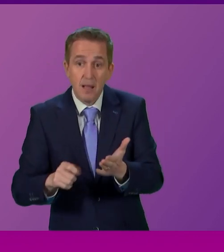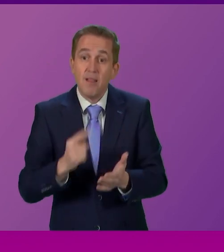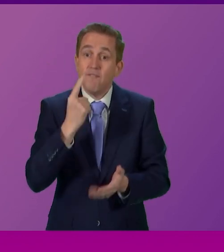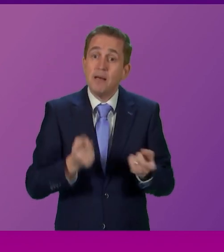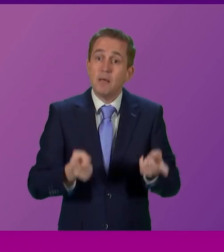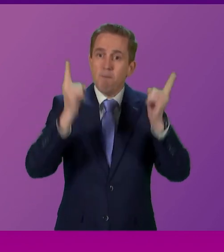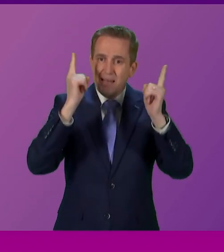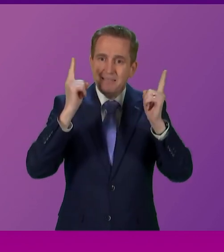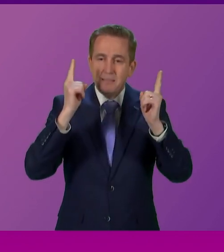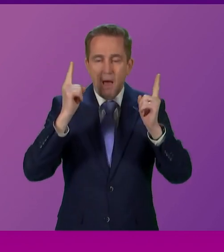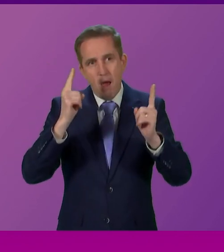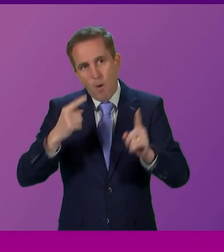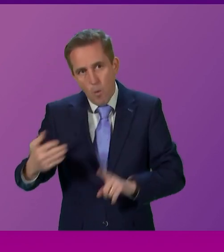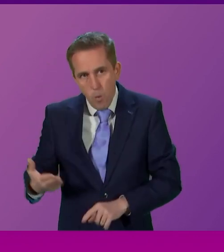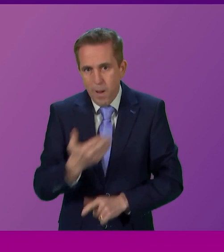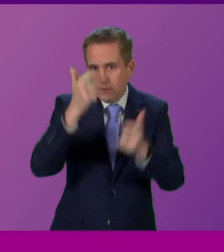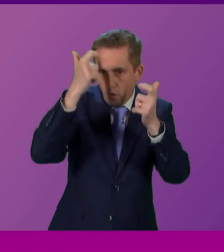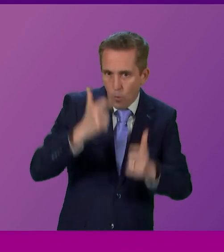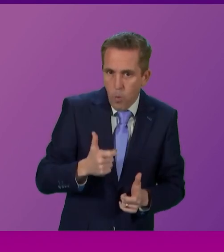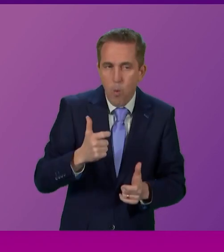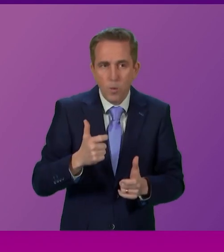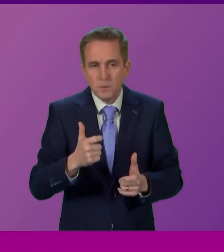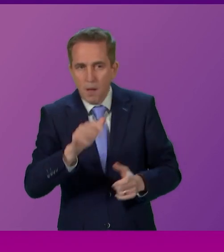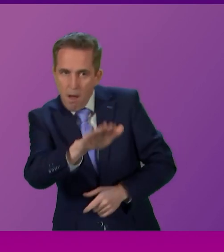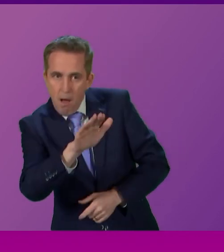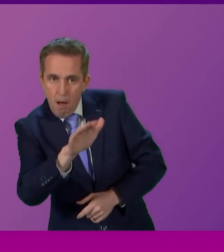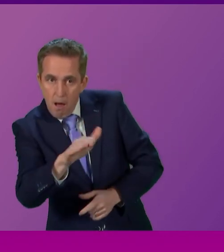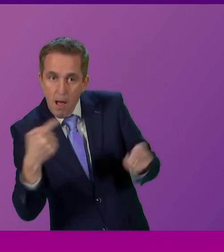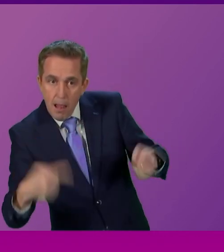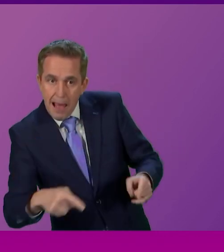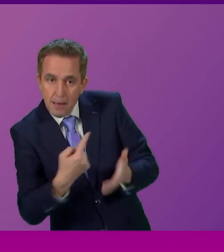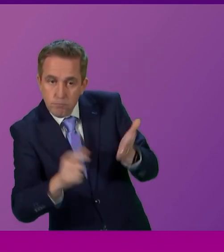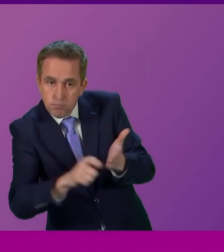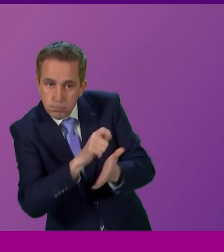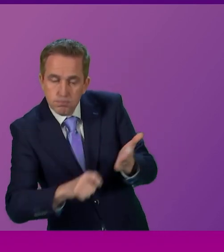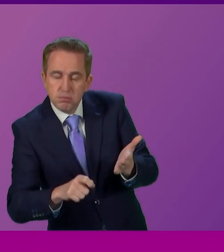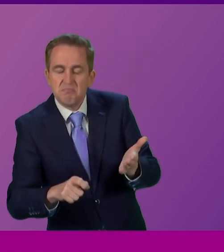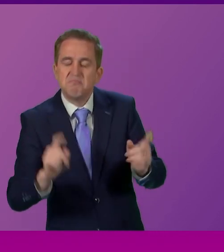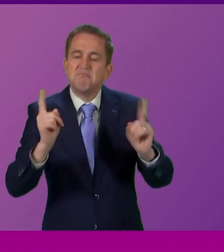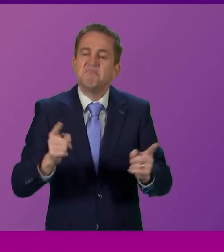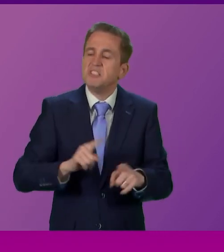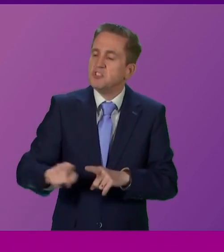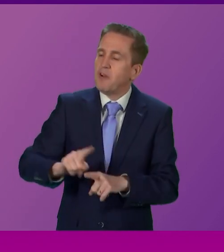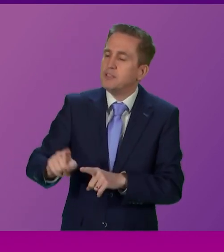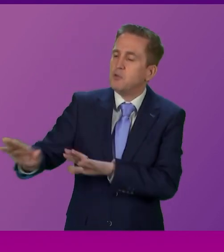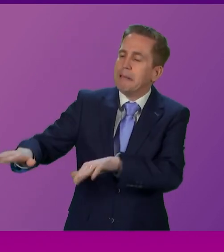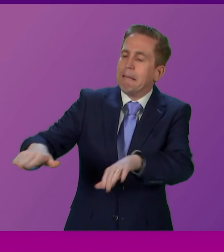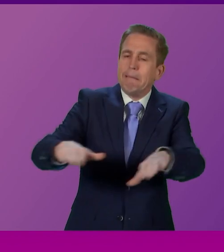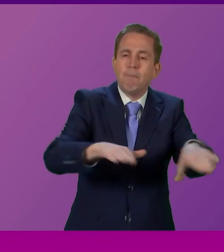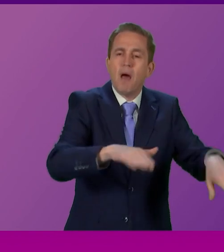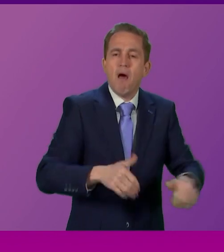troops up the hill for the umpteenth time, is doing anything more than playing to the faithful. Keeping the kettle biling,